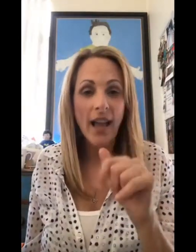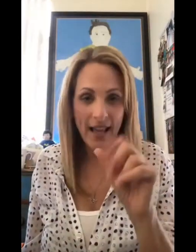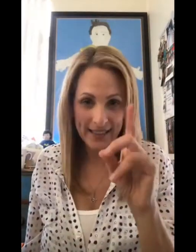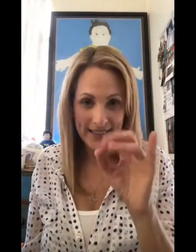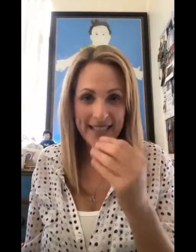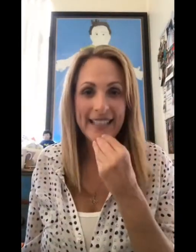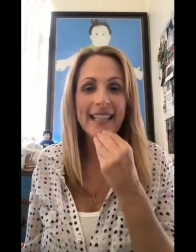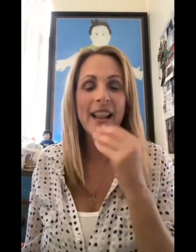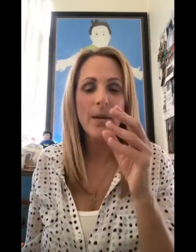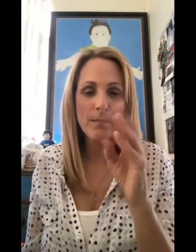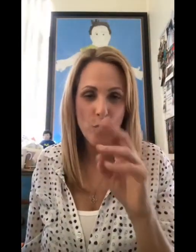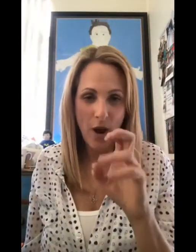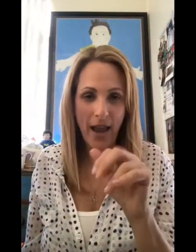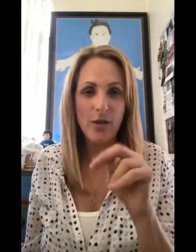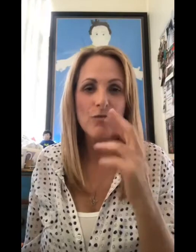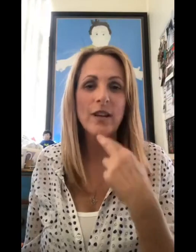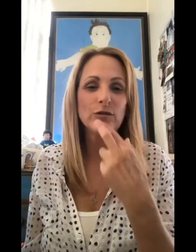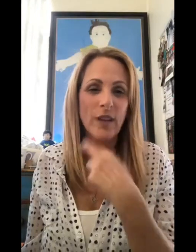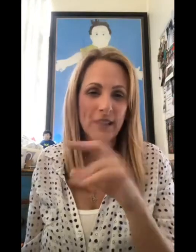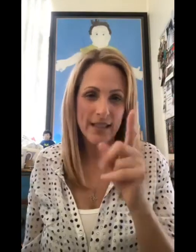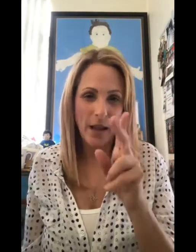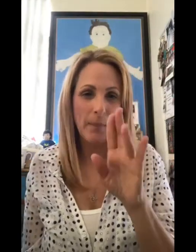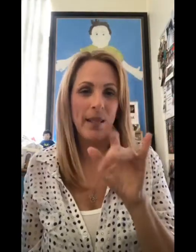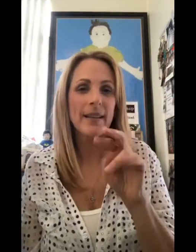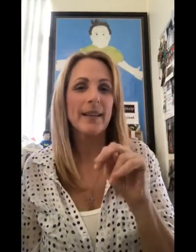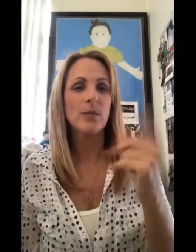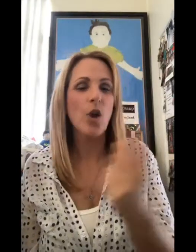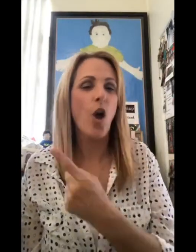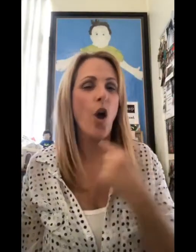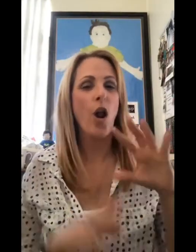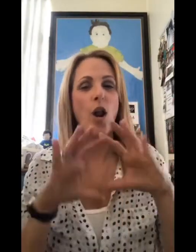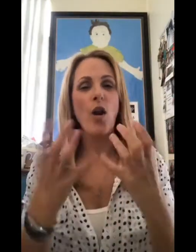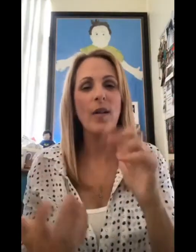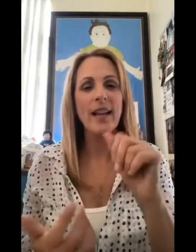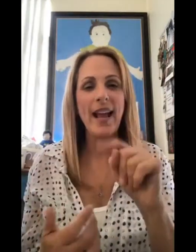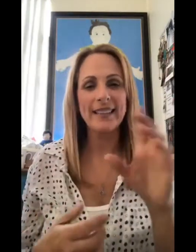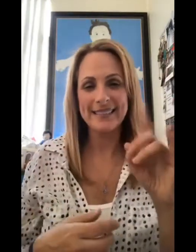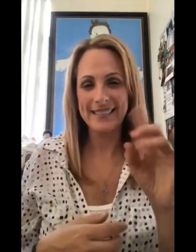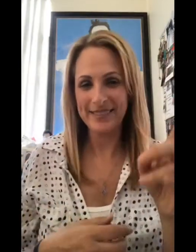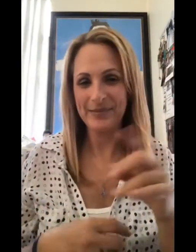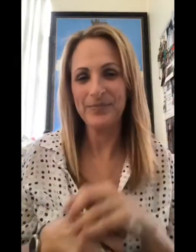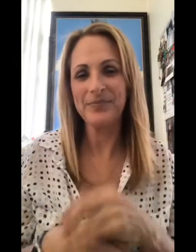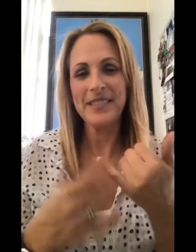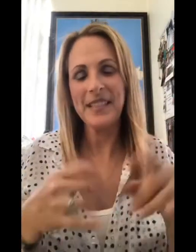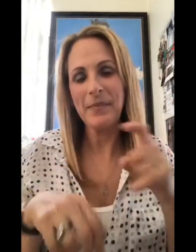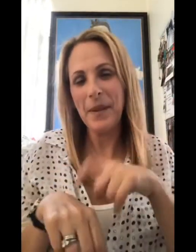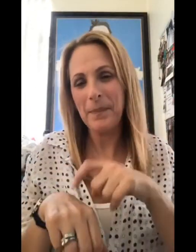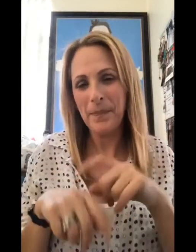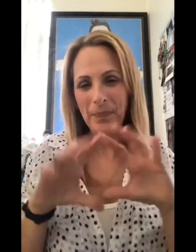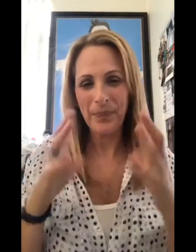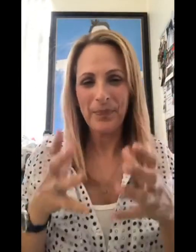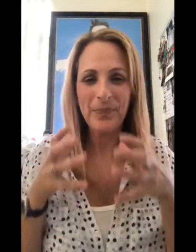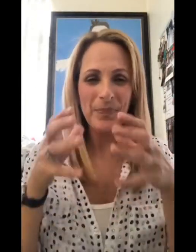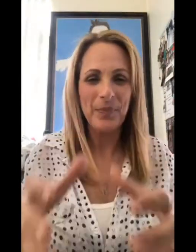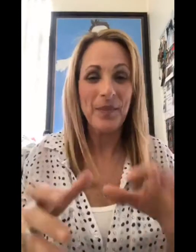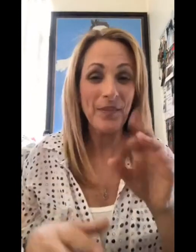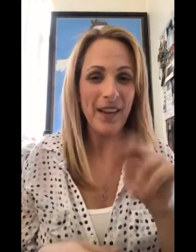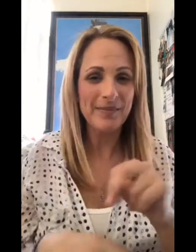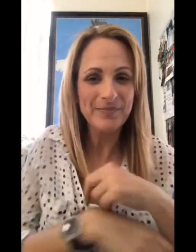Priyanka did eat to the Sheen. She ate the Moroccan food. Yes, she did. We all went together out in Dublin for dinner at the same time. A big